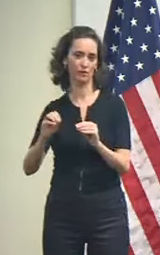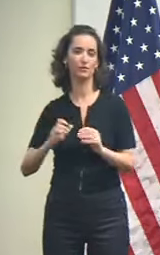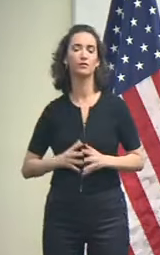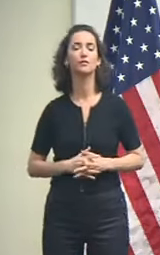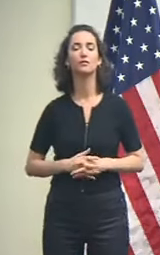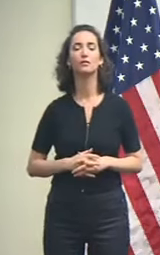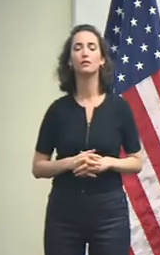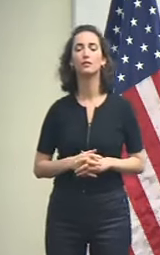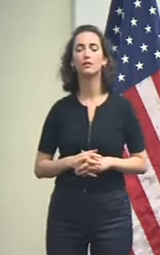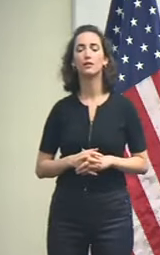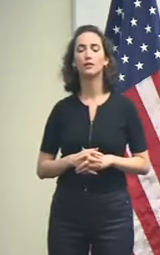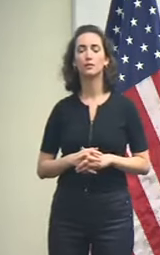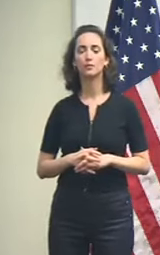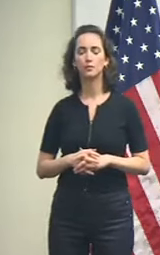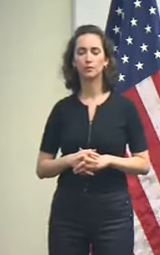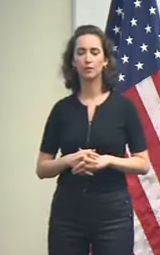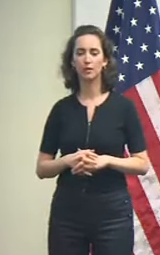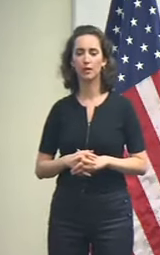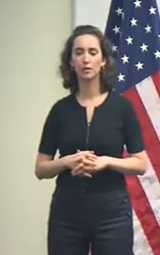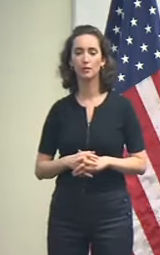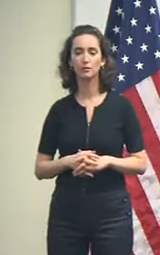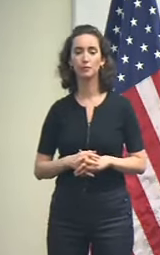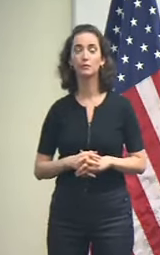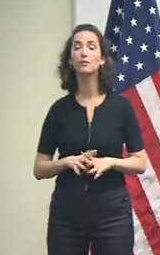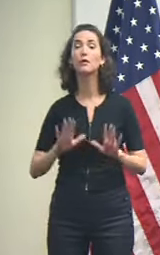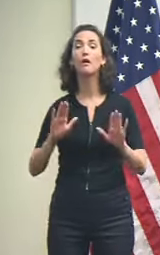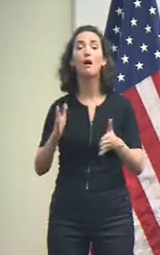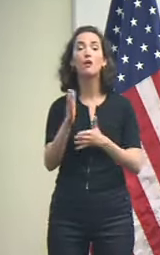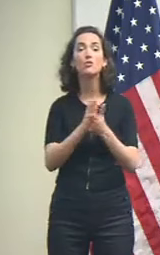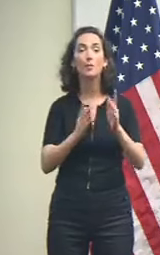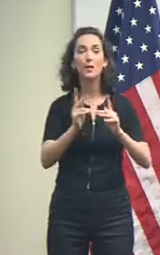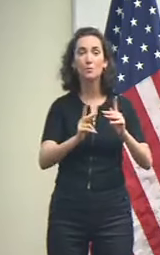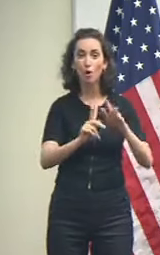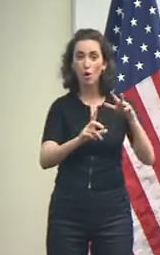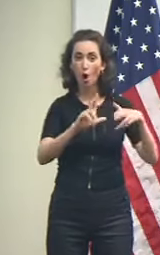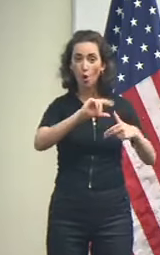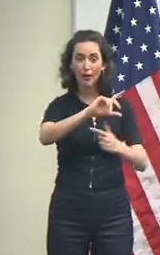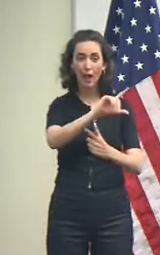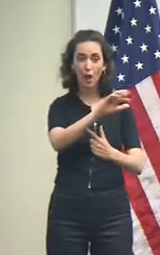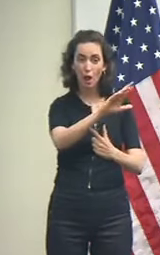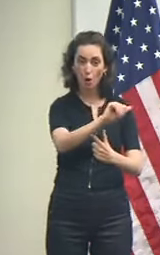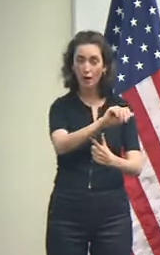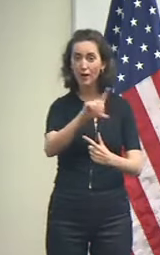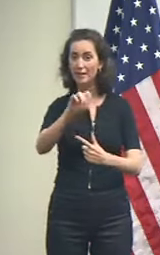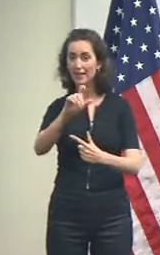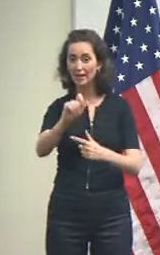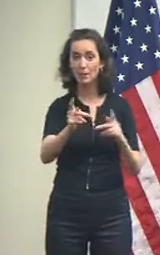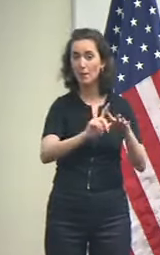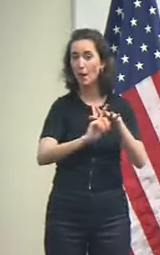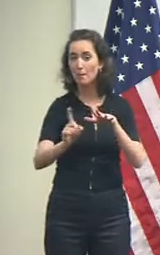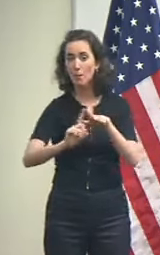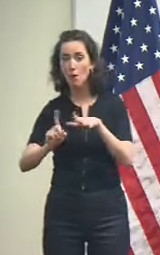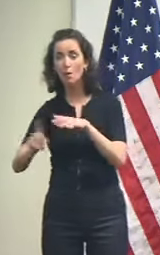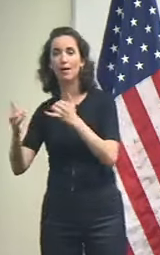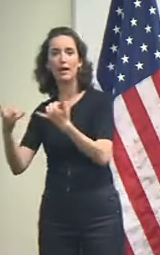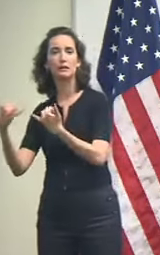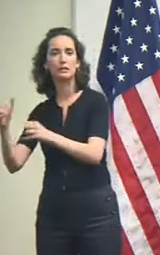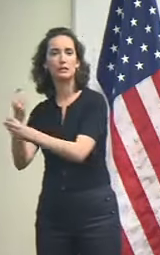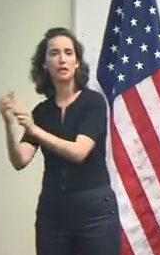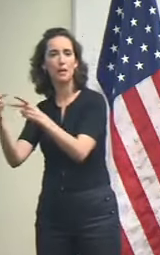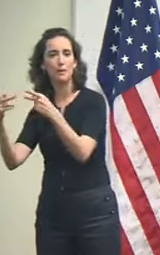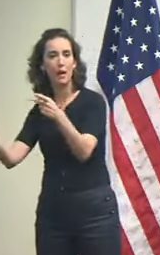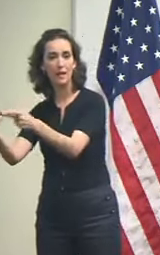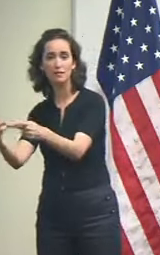The situation with those individuals being sheltered from Hurricanes Laura and Delta did not change much at all